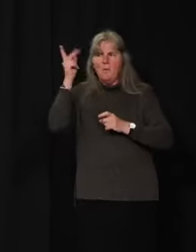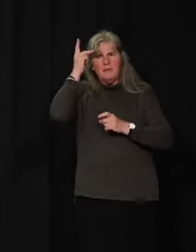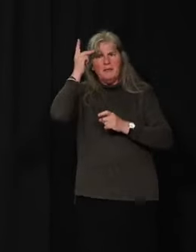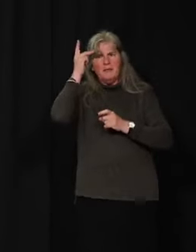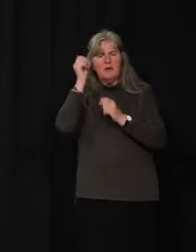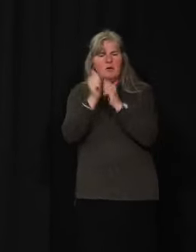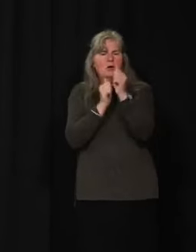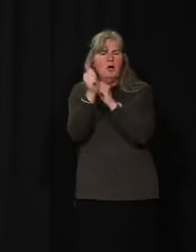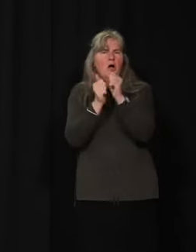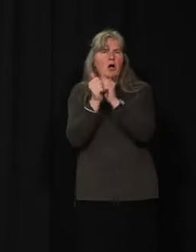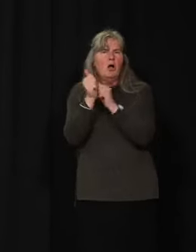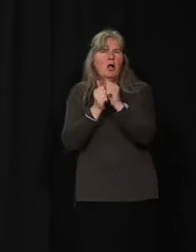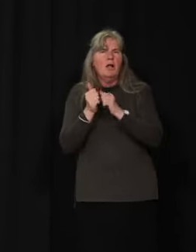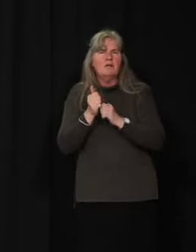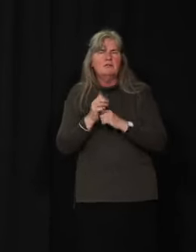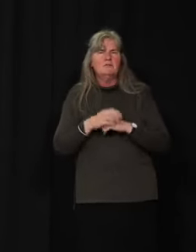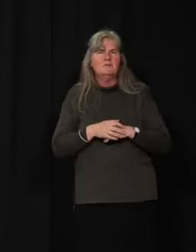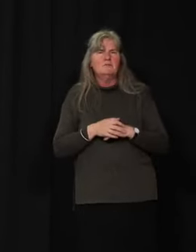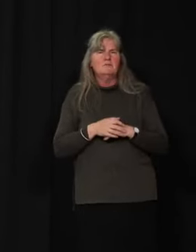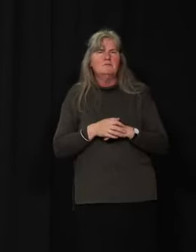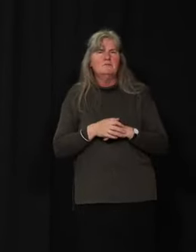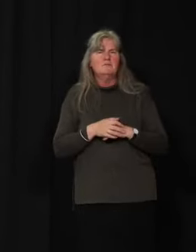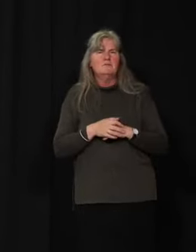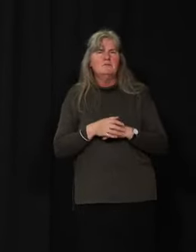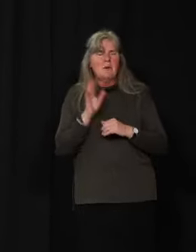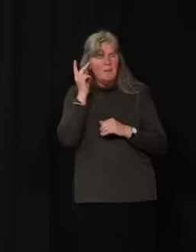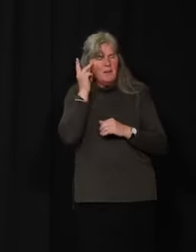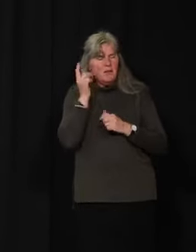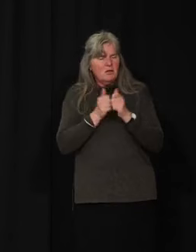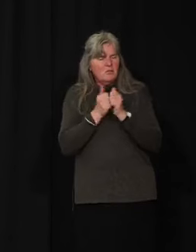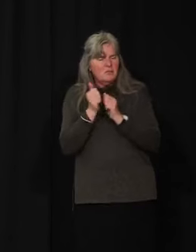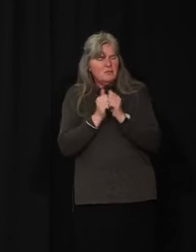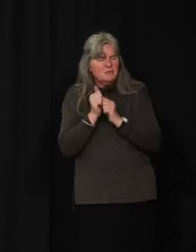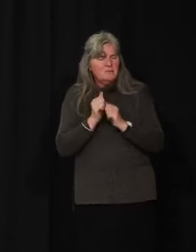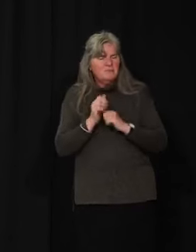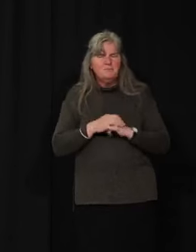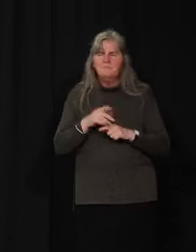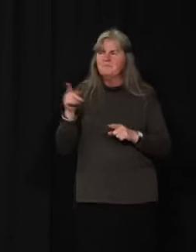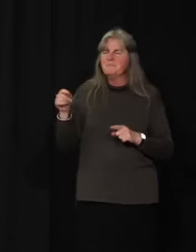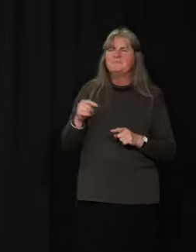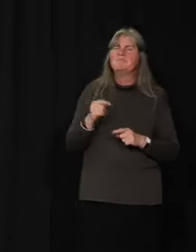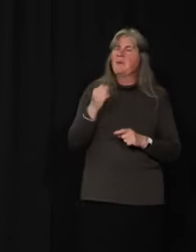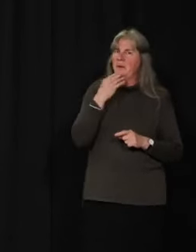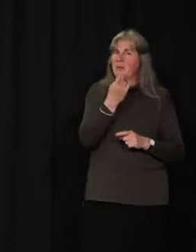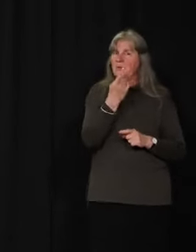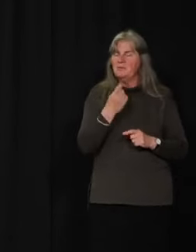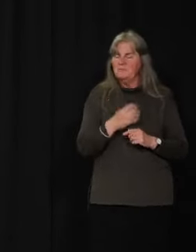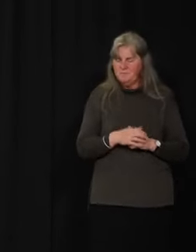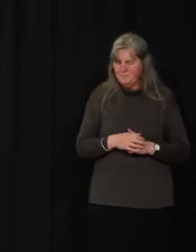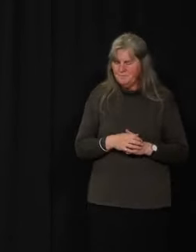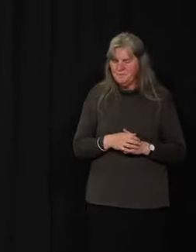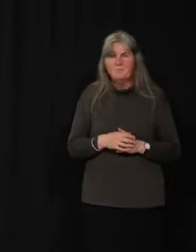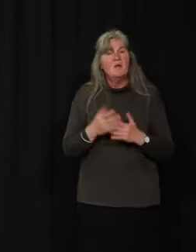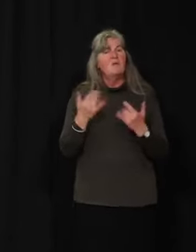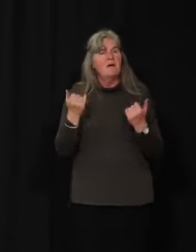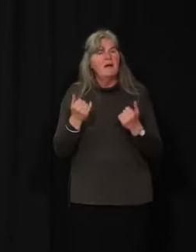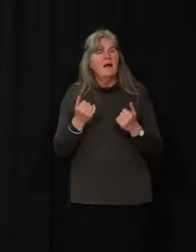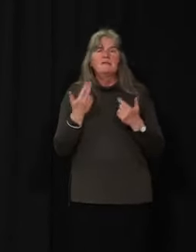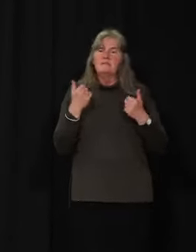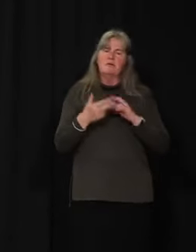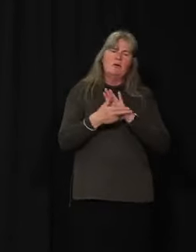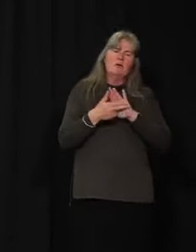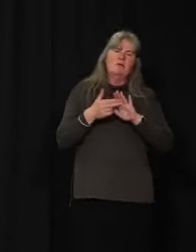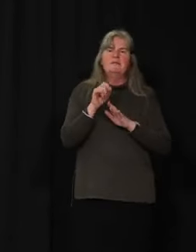different questions, but... Okay, I can start. Good questions, plural. We're currently in a state of emergency